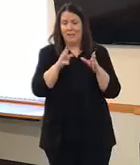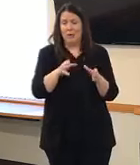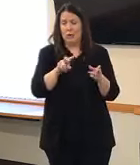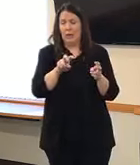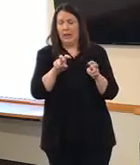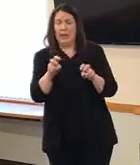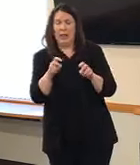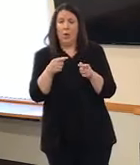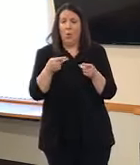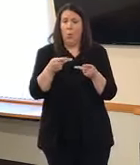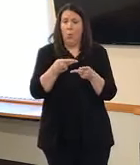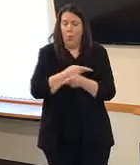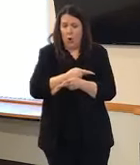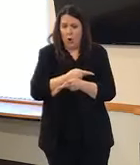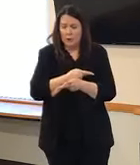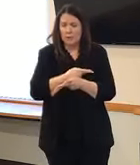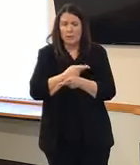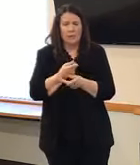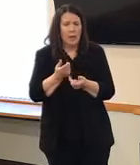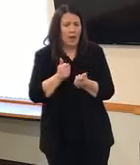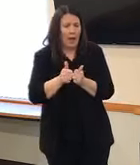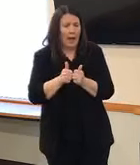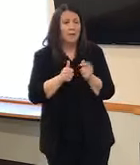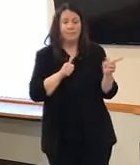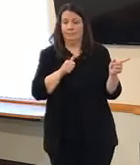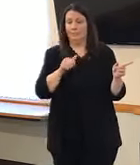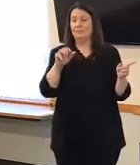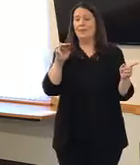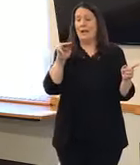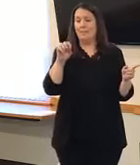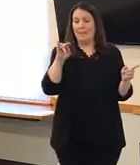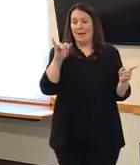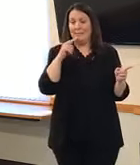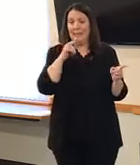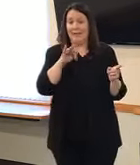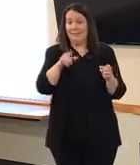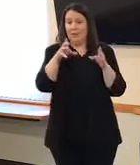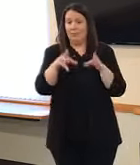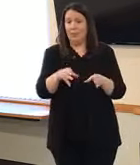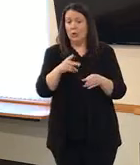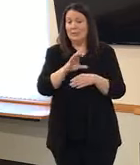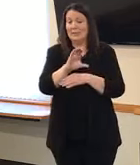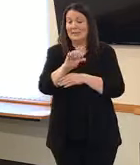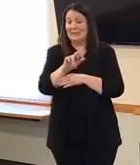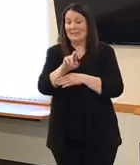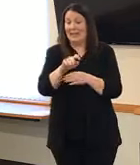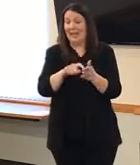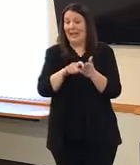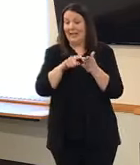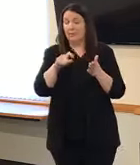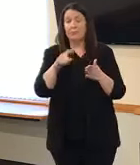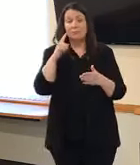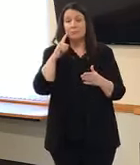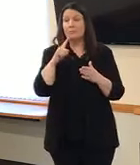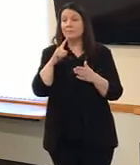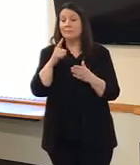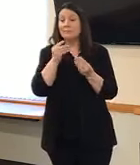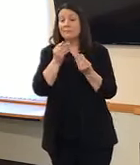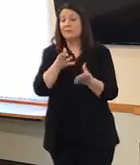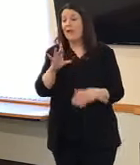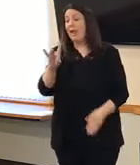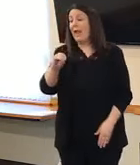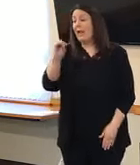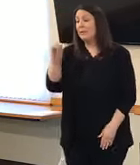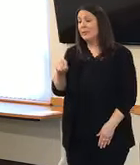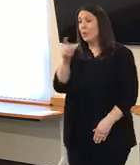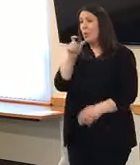Yes, or it changes the clinical care that you would receive. Again, majority of individuals, 80 percent who receive, who get